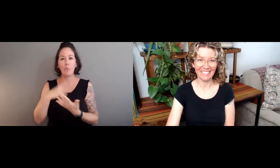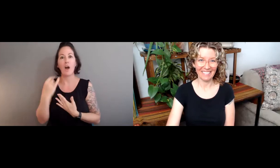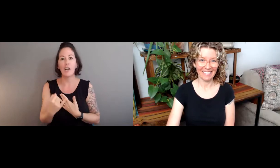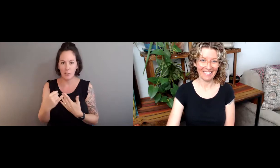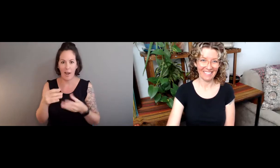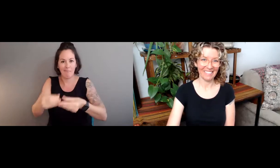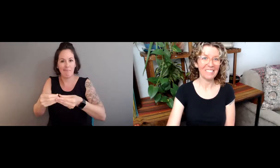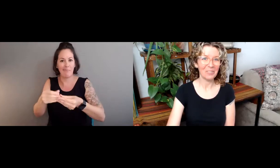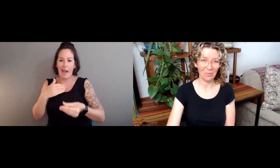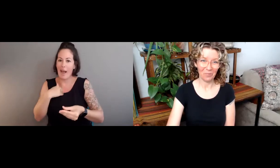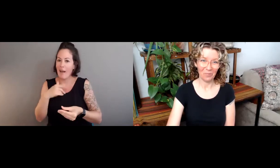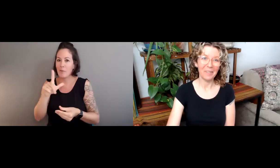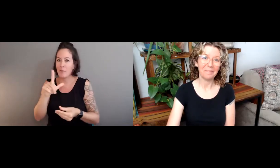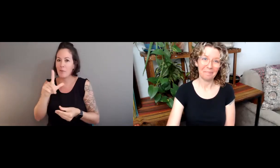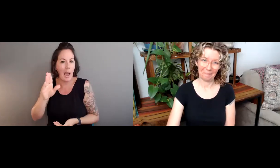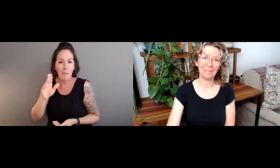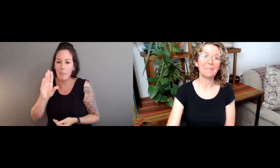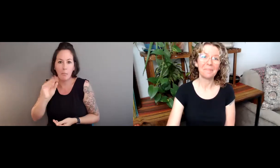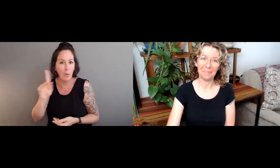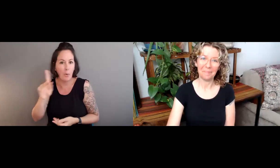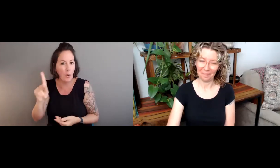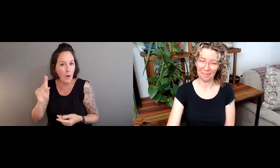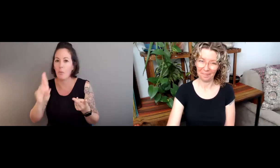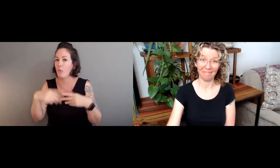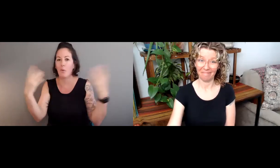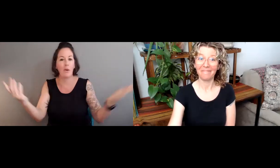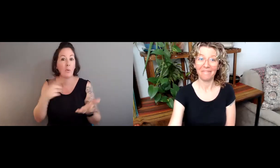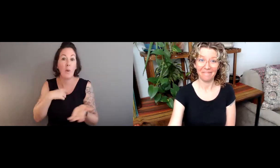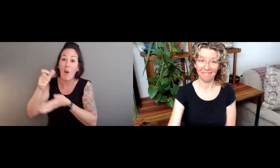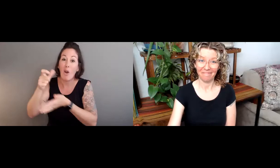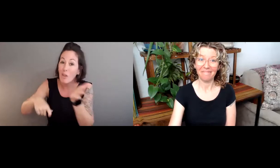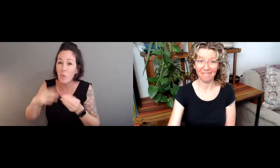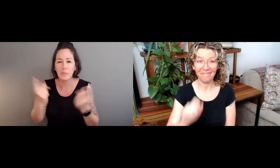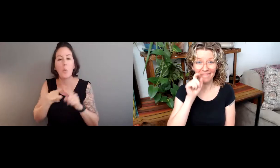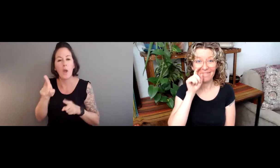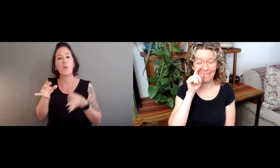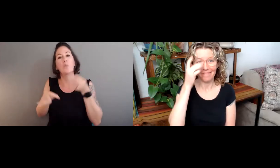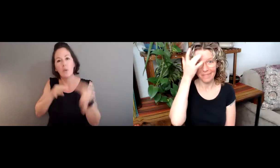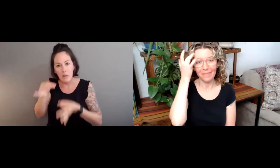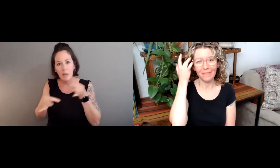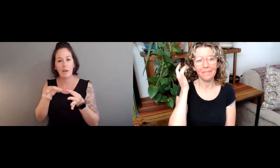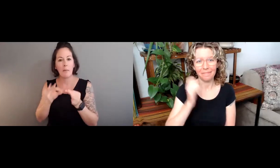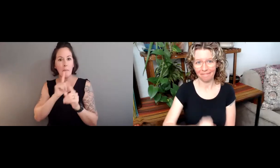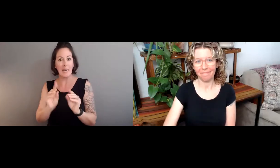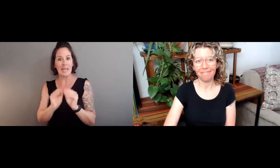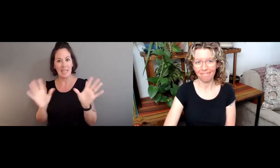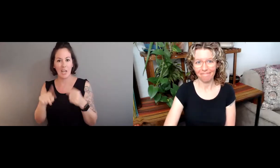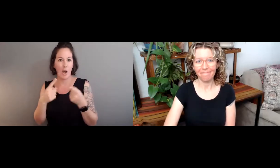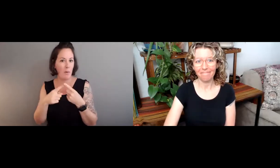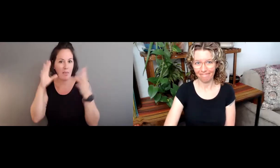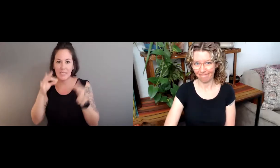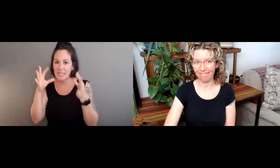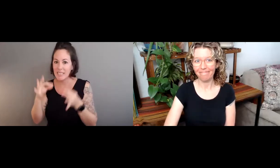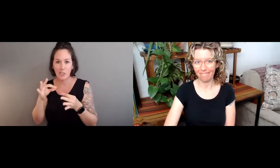documentation, but project documentation, writing up a lab book or an article where you